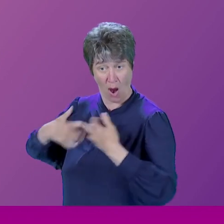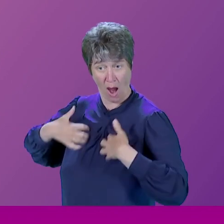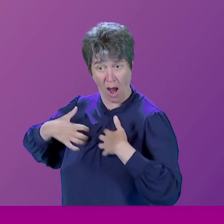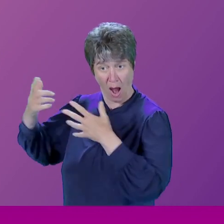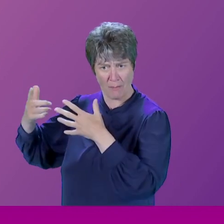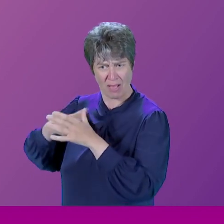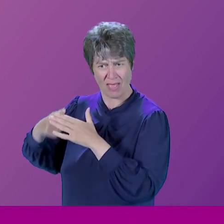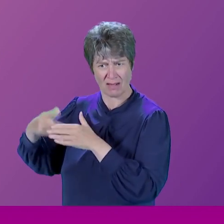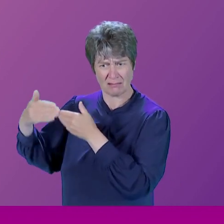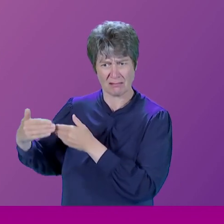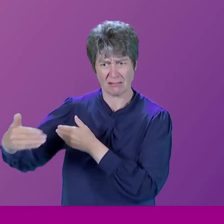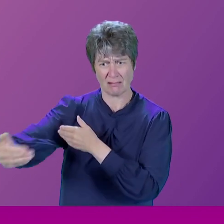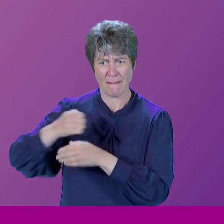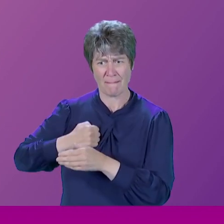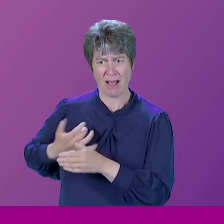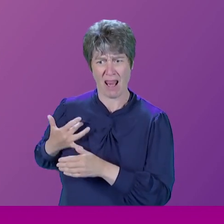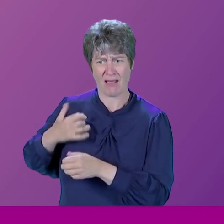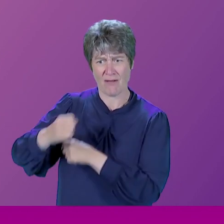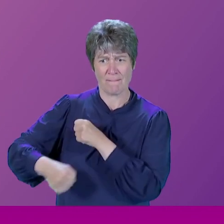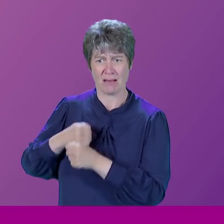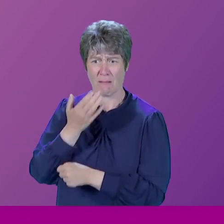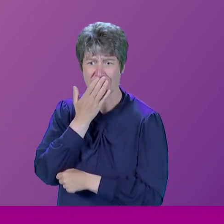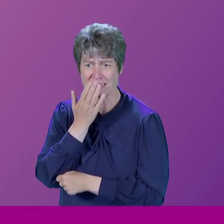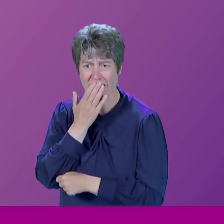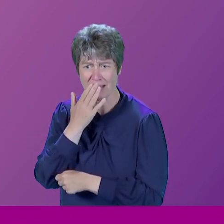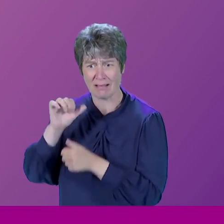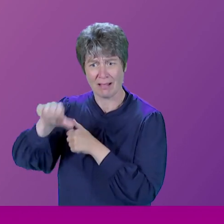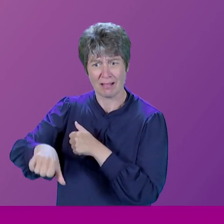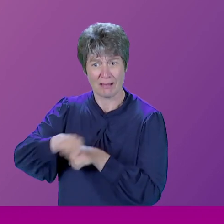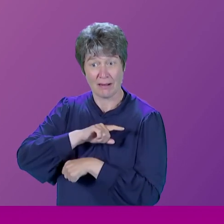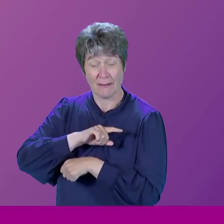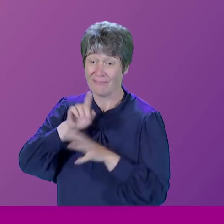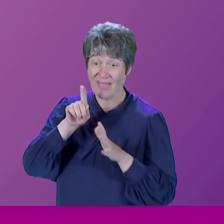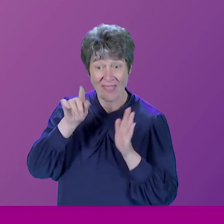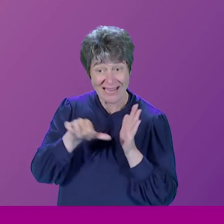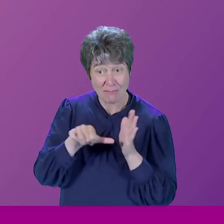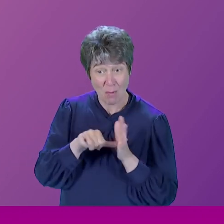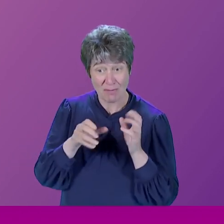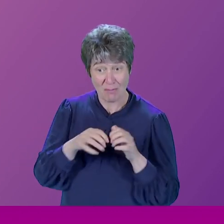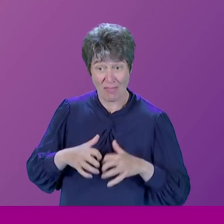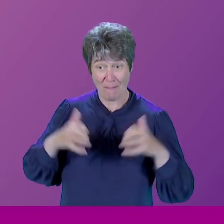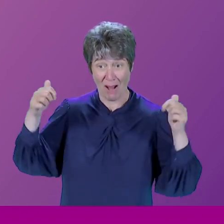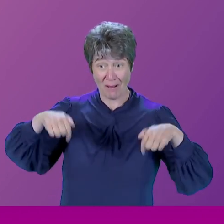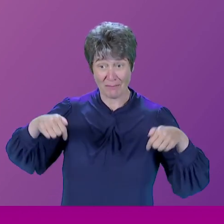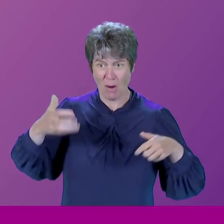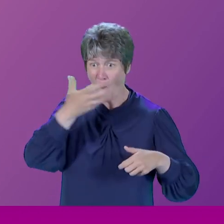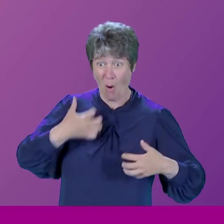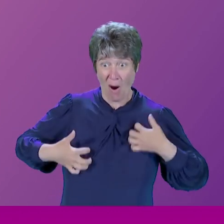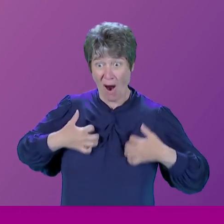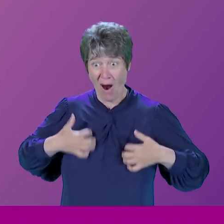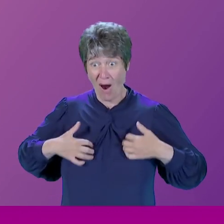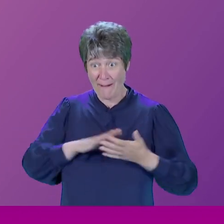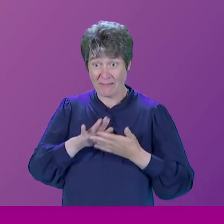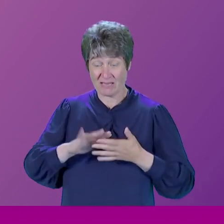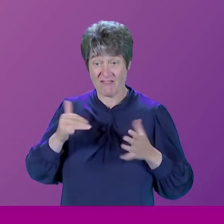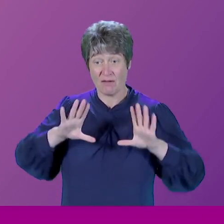sorry for him. But this is the problem with being in parliament. It is so exciting. But what do you do next? So, you